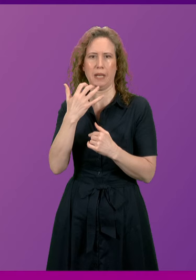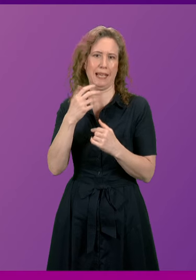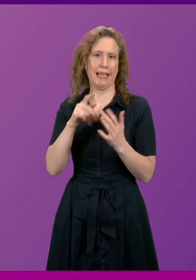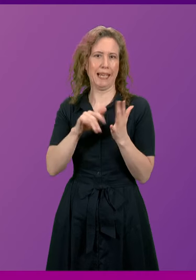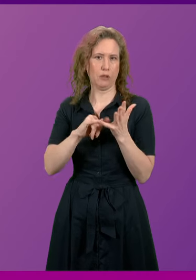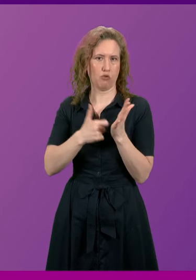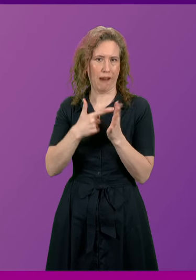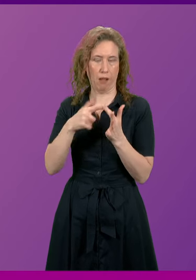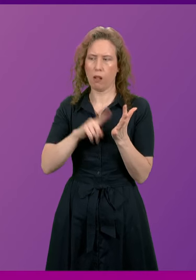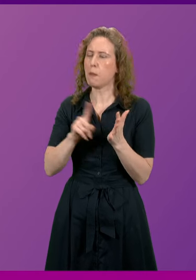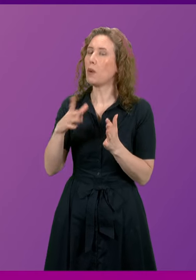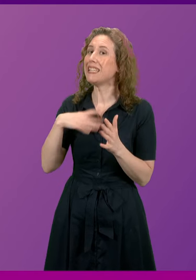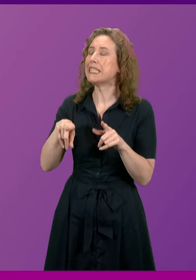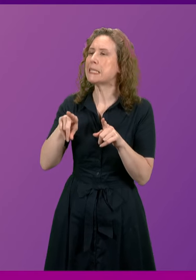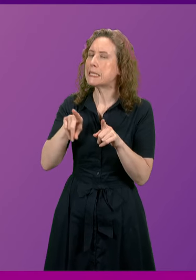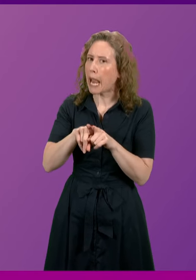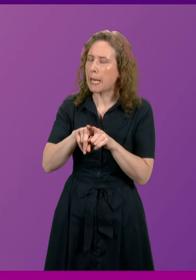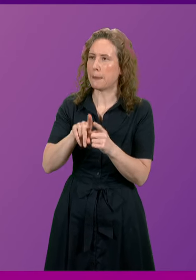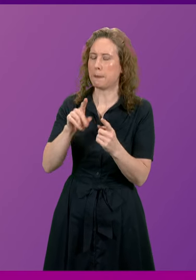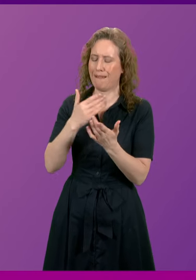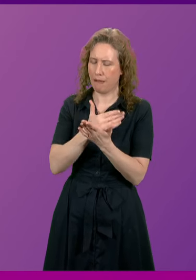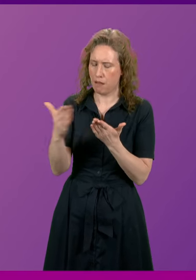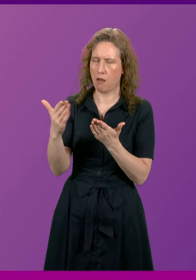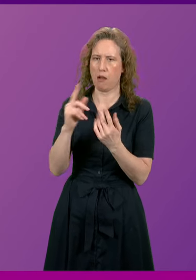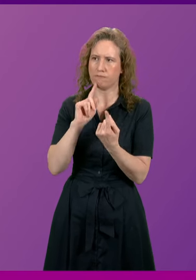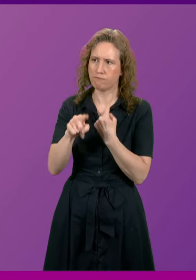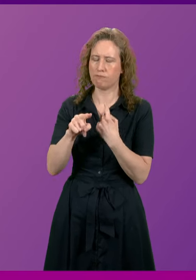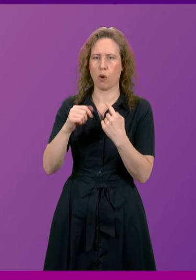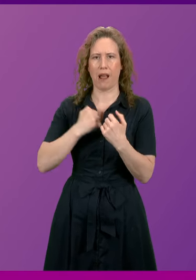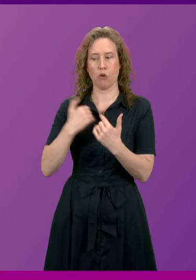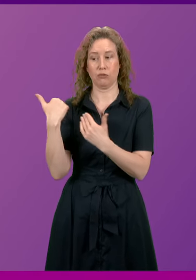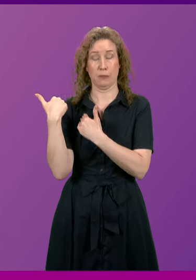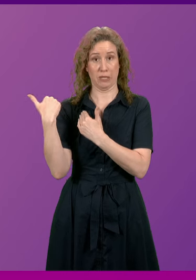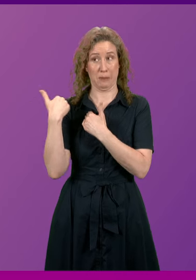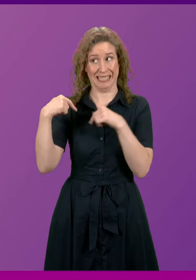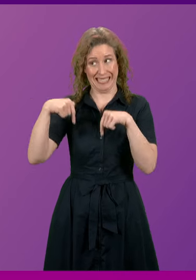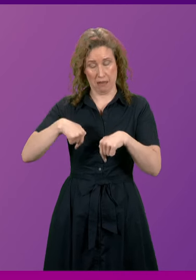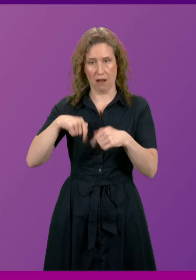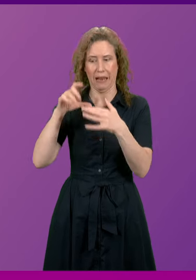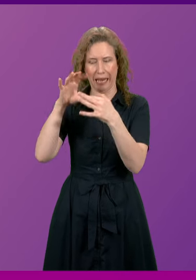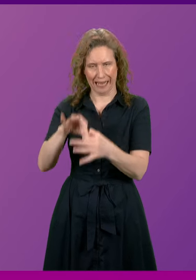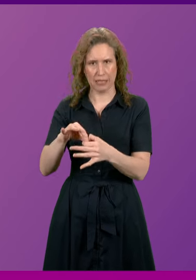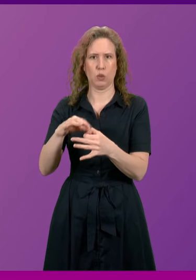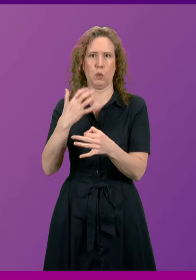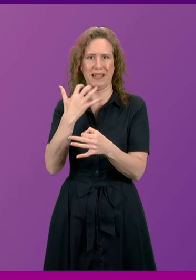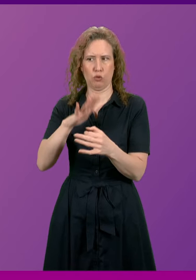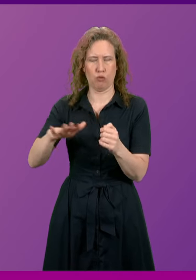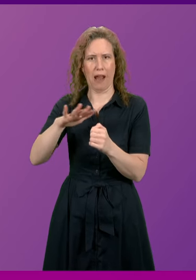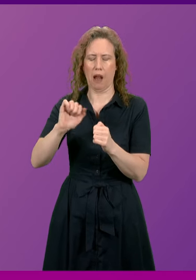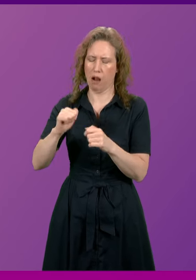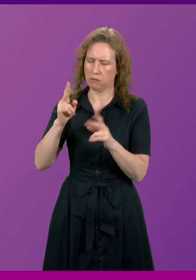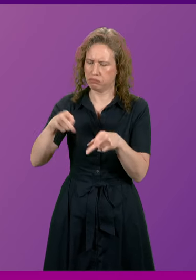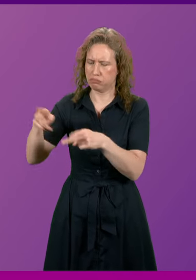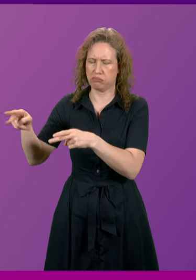on the Scottish government's devolved responsibilities in relation to Israel's genocidal action against